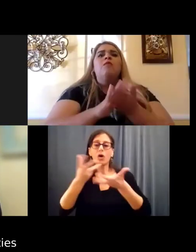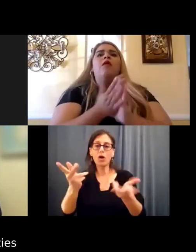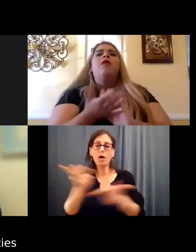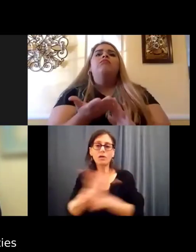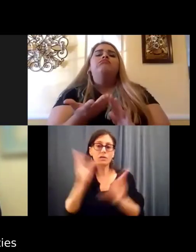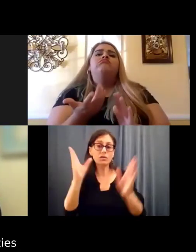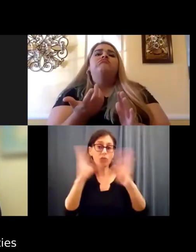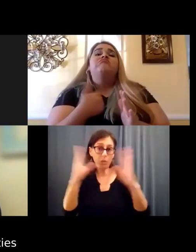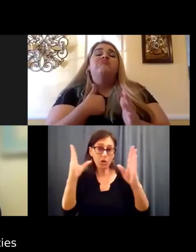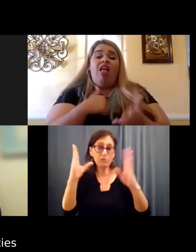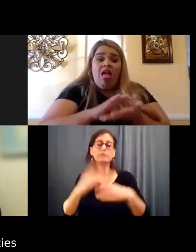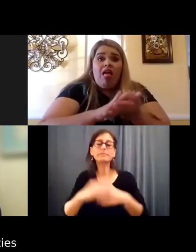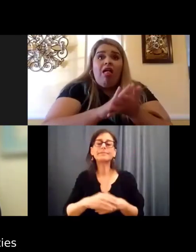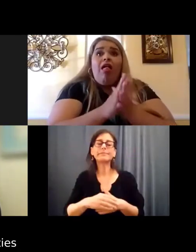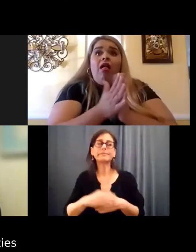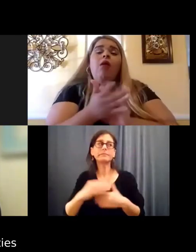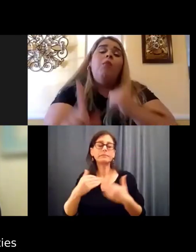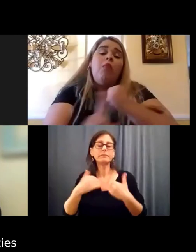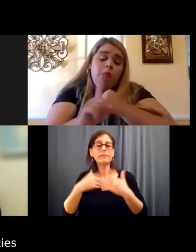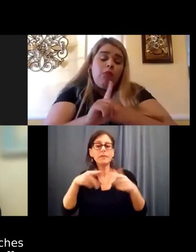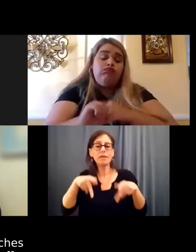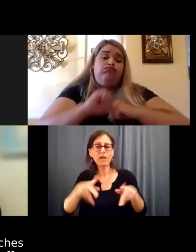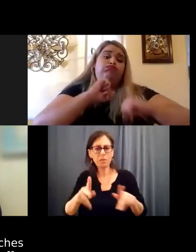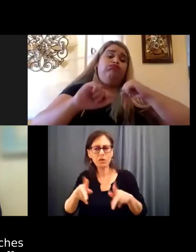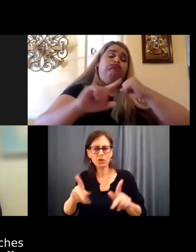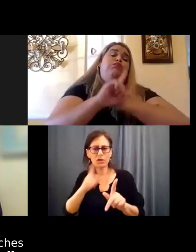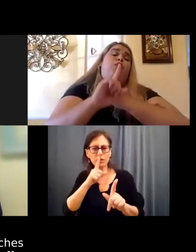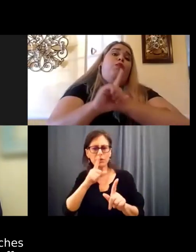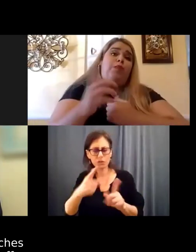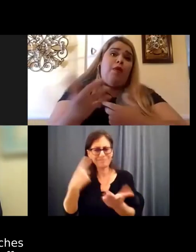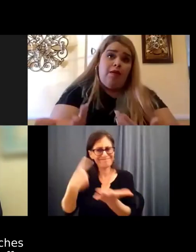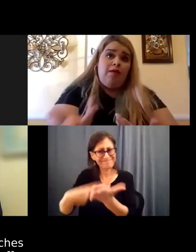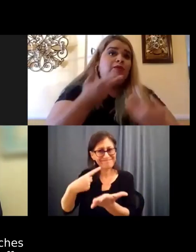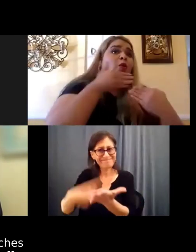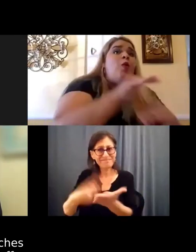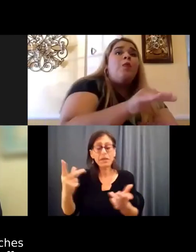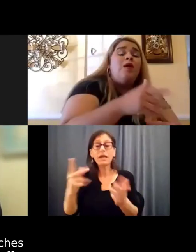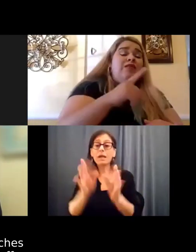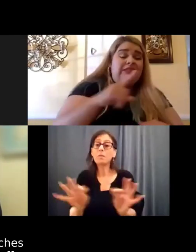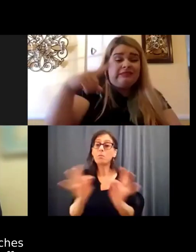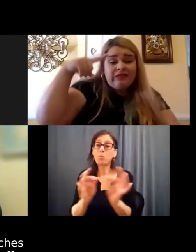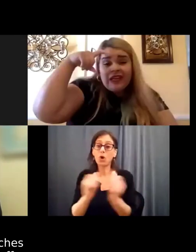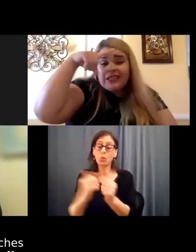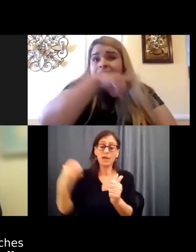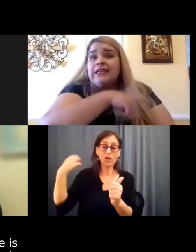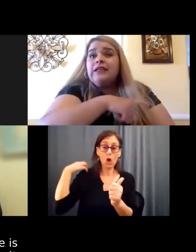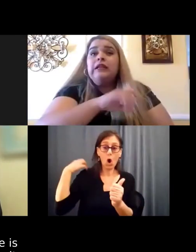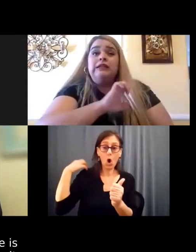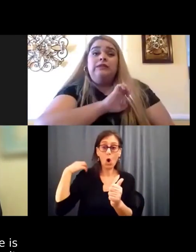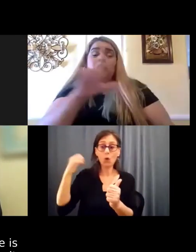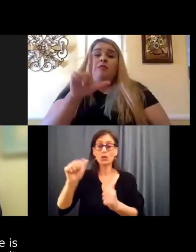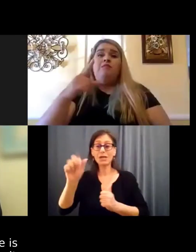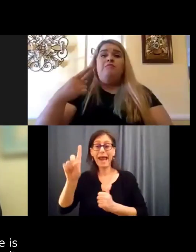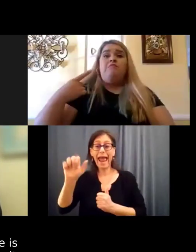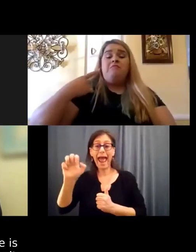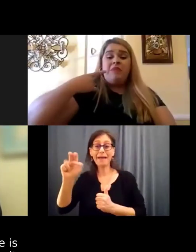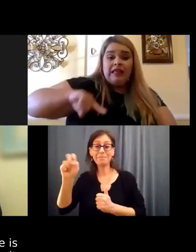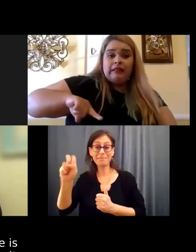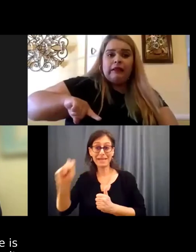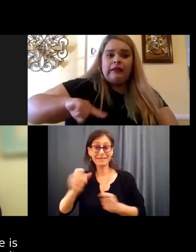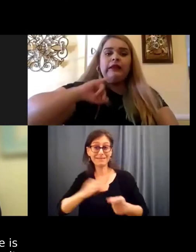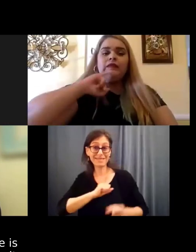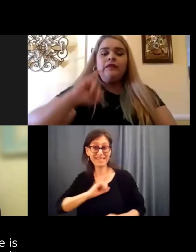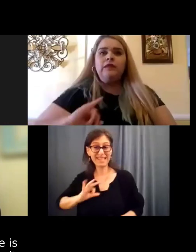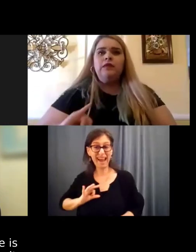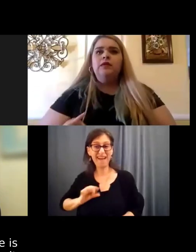having opportunities to talk about it, especially with the coaches and administration stuff. I mean, I personally think that there's